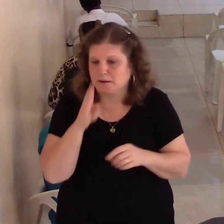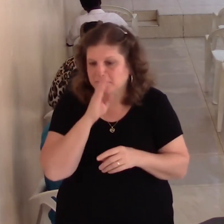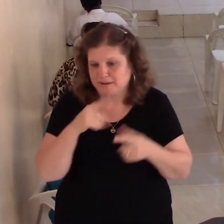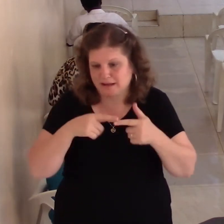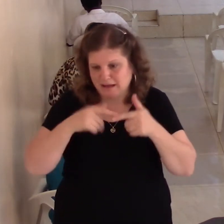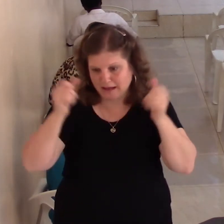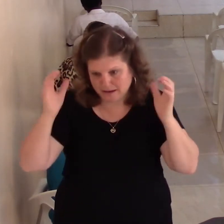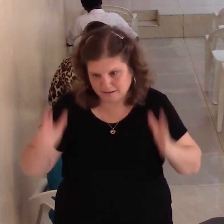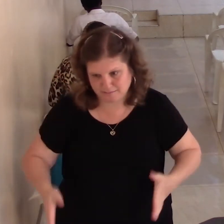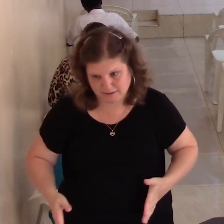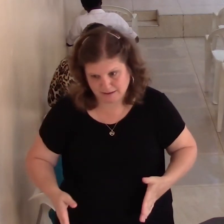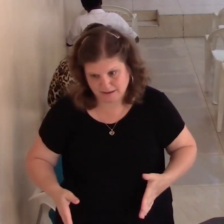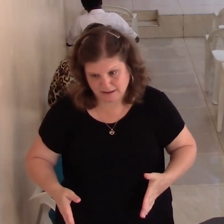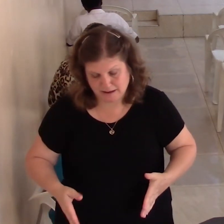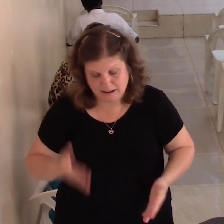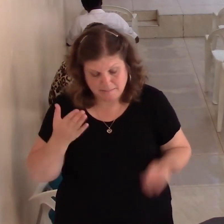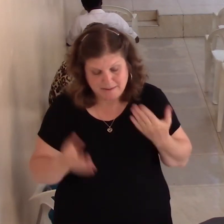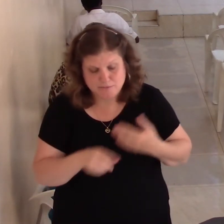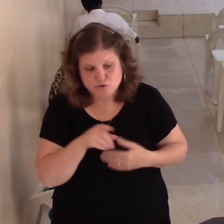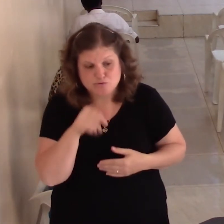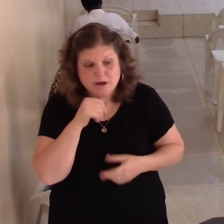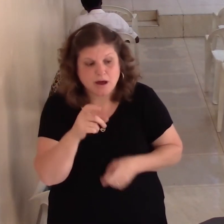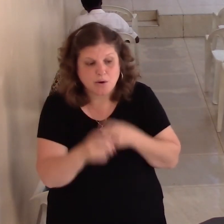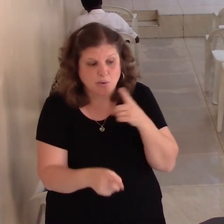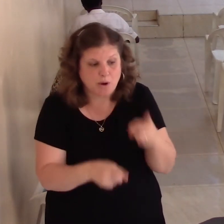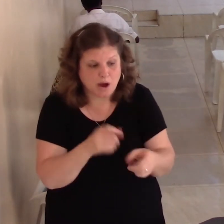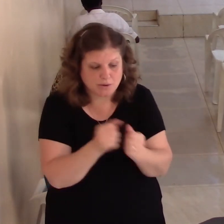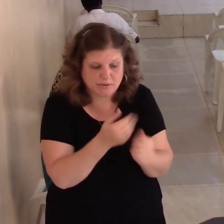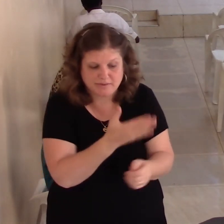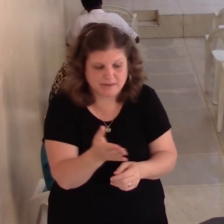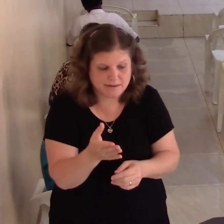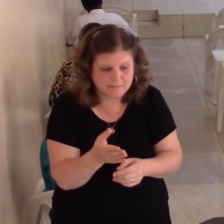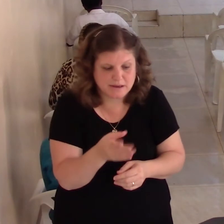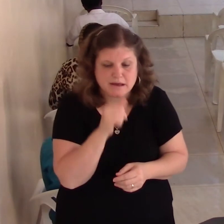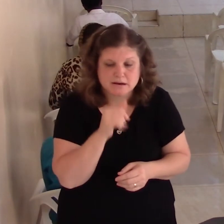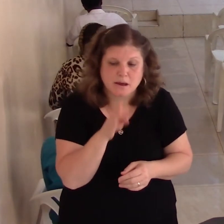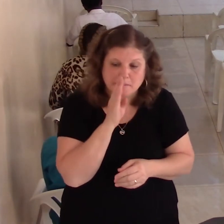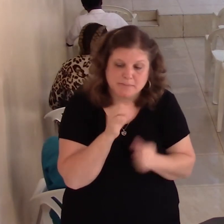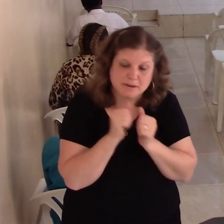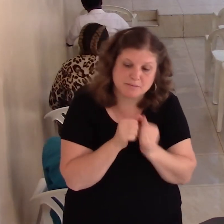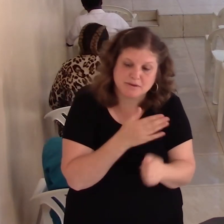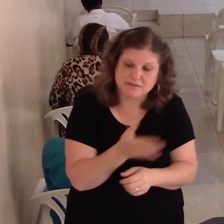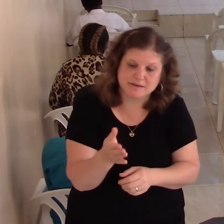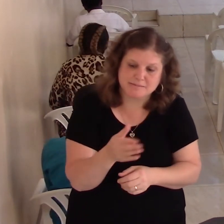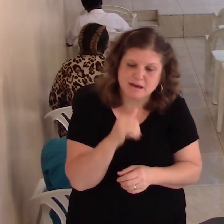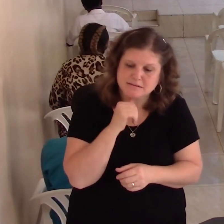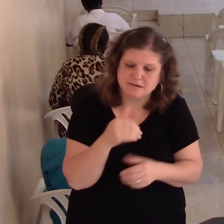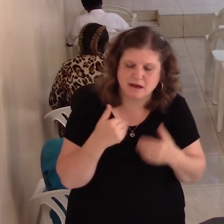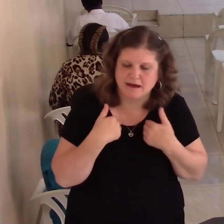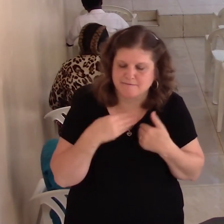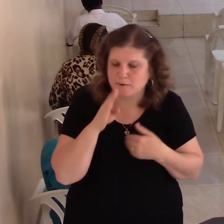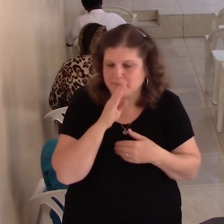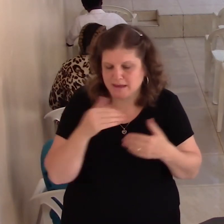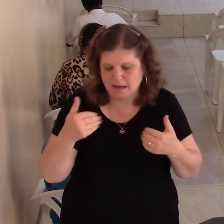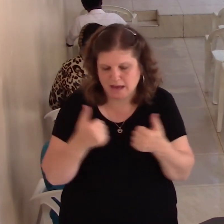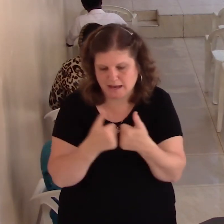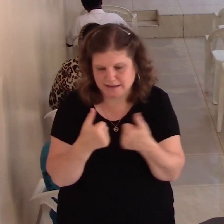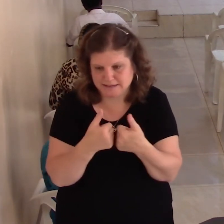You may not walk with them. You may not give them. It doesn't mean you have to be against them. Pray for one another for wisdom